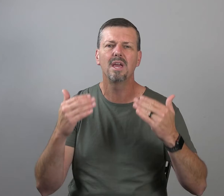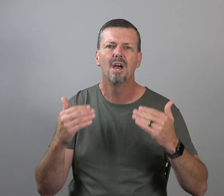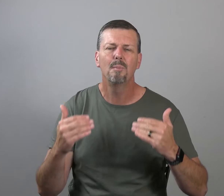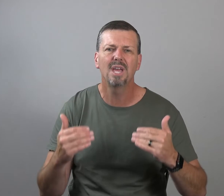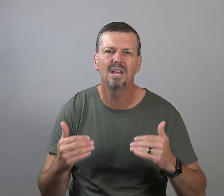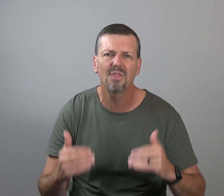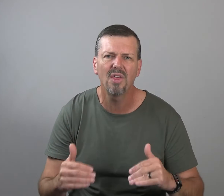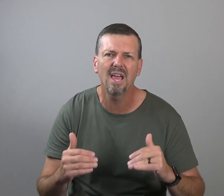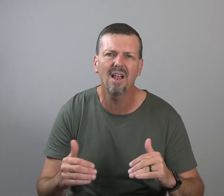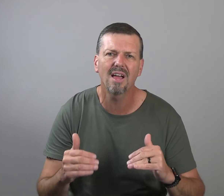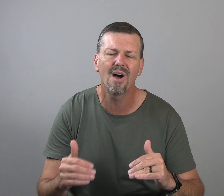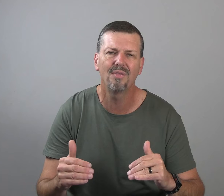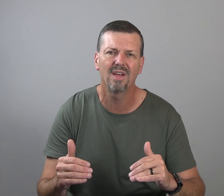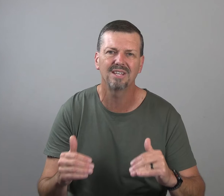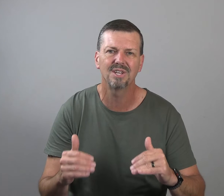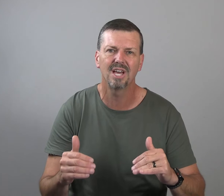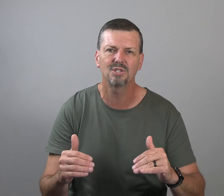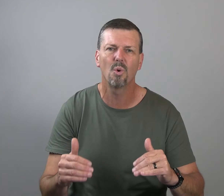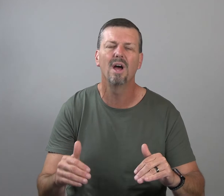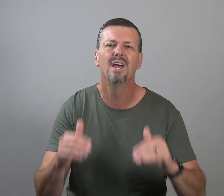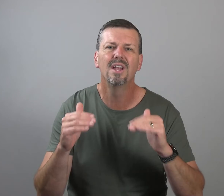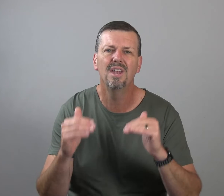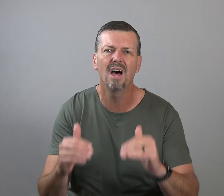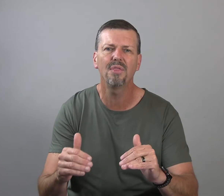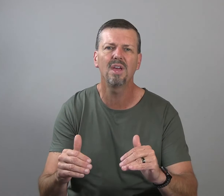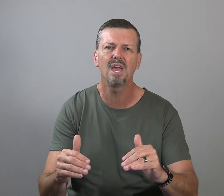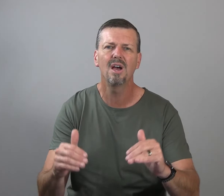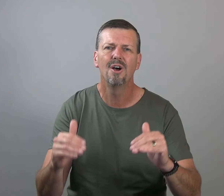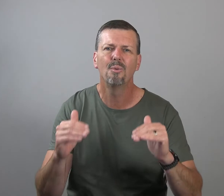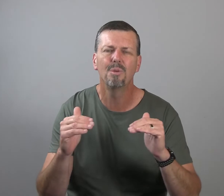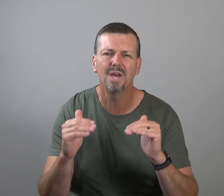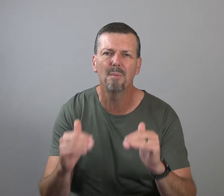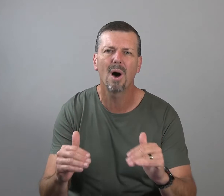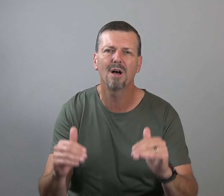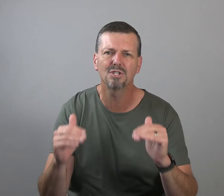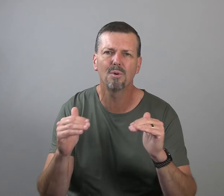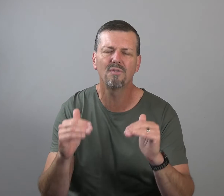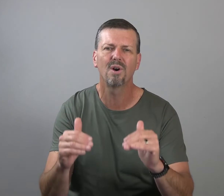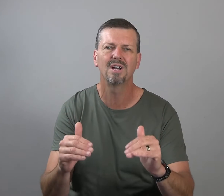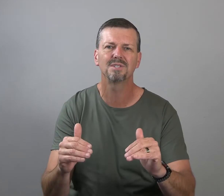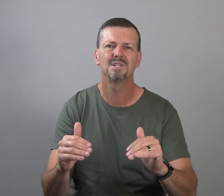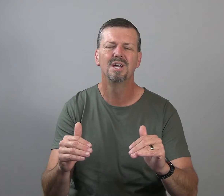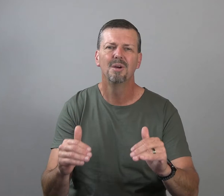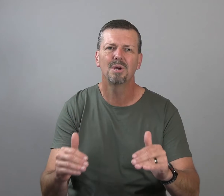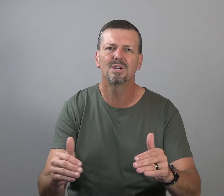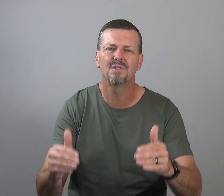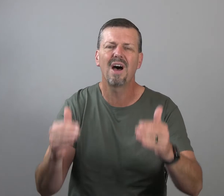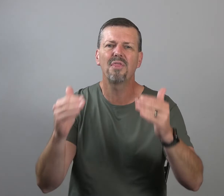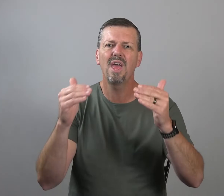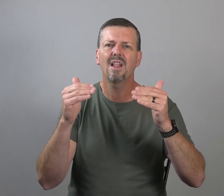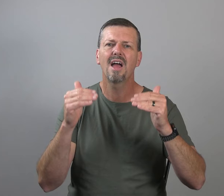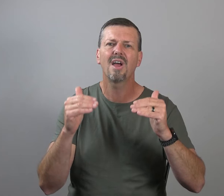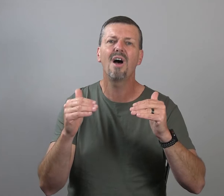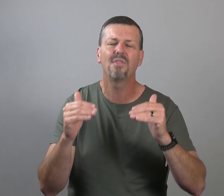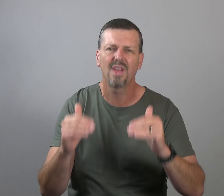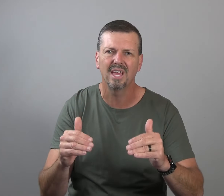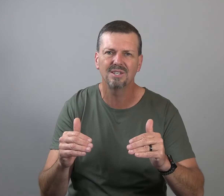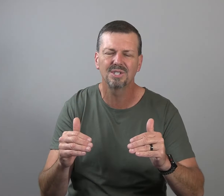begin to think like God thinks, and guess what? Nothing would be impossible for us. Because if I think like God thinks,